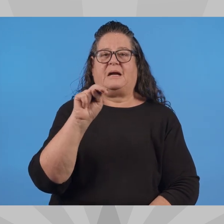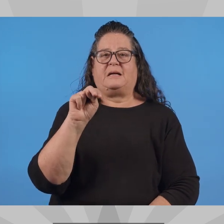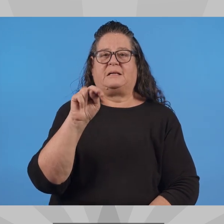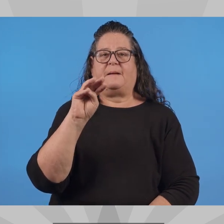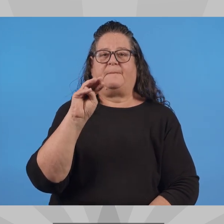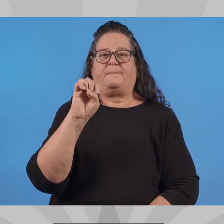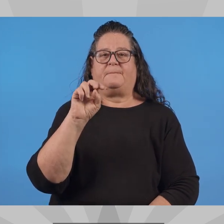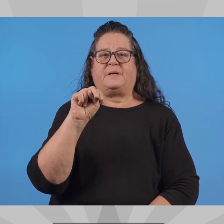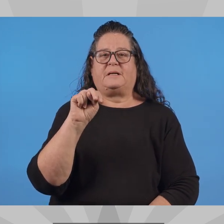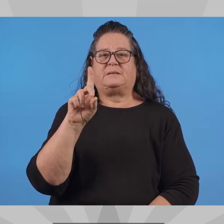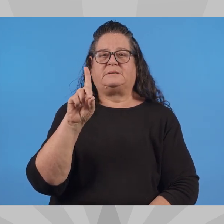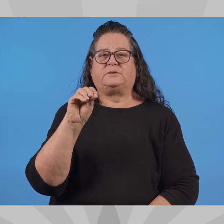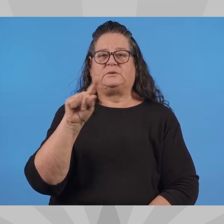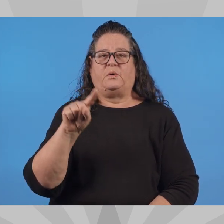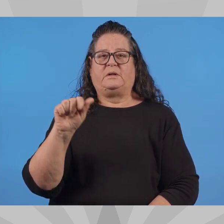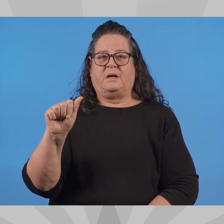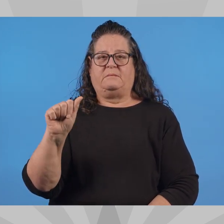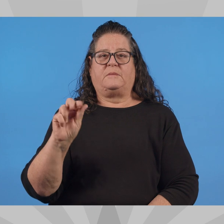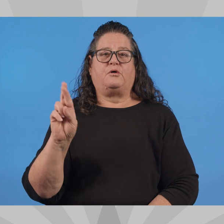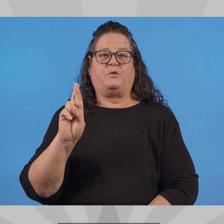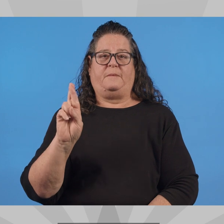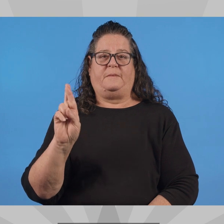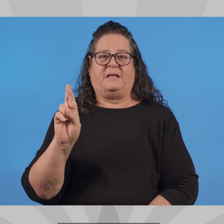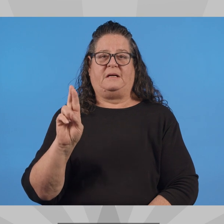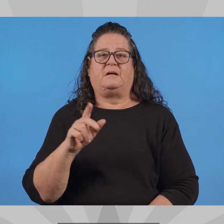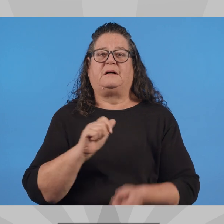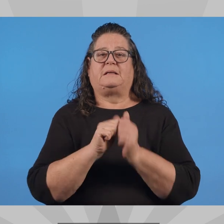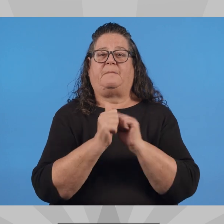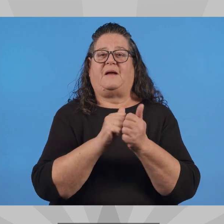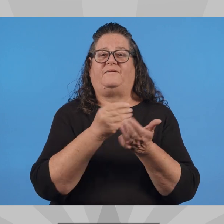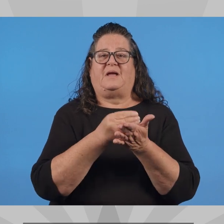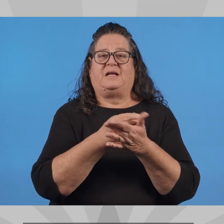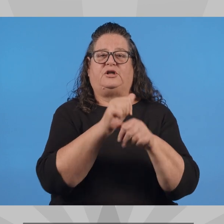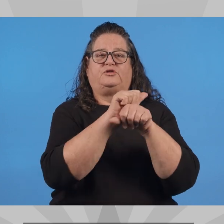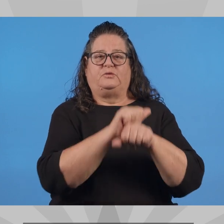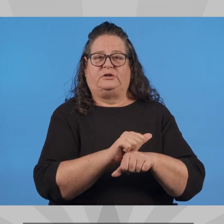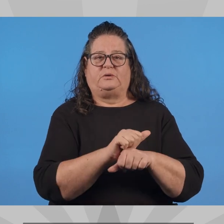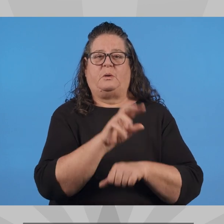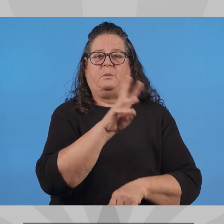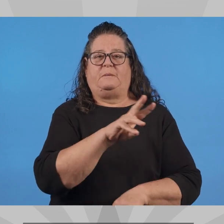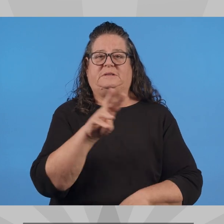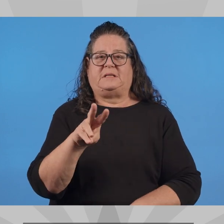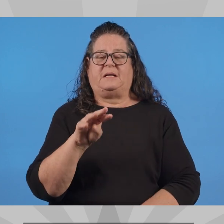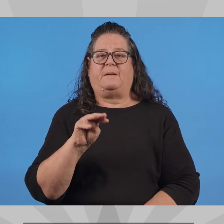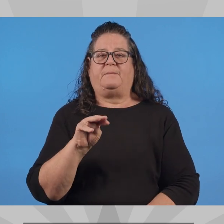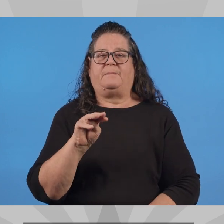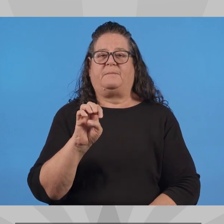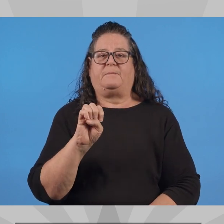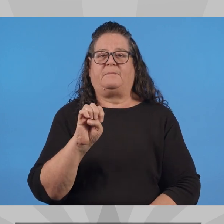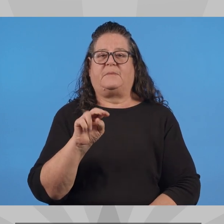Marianne Mendoza Party, Republican Campaign Funding, Traditional